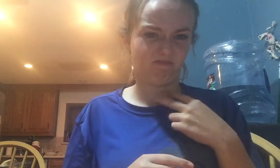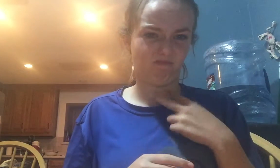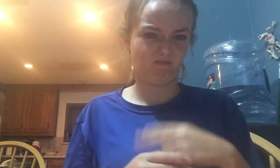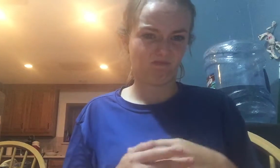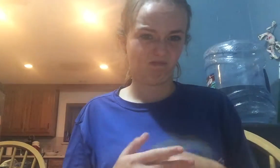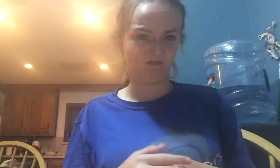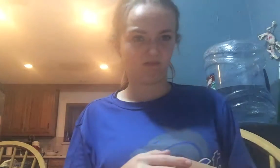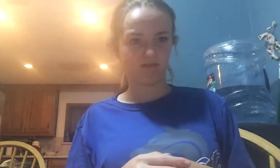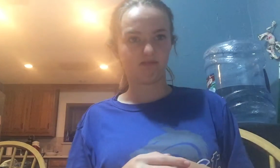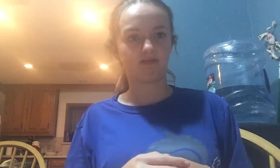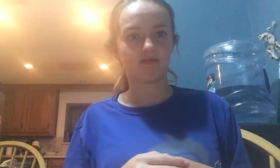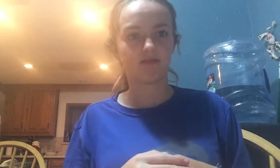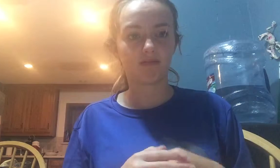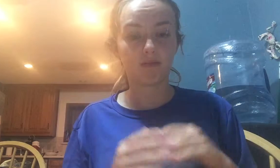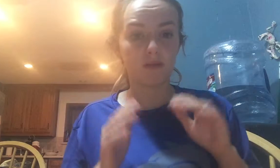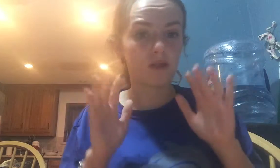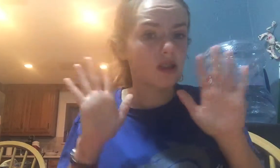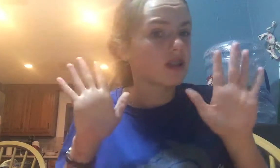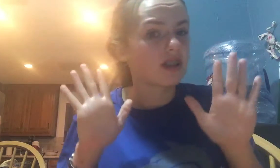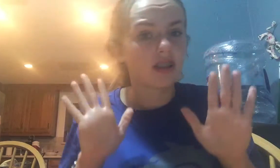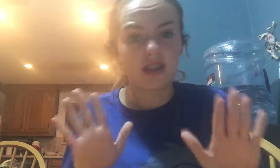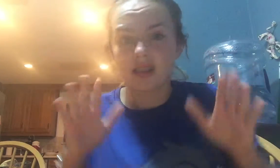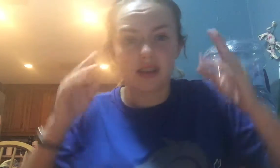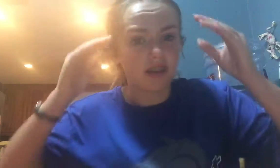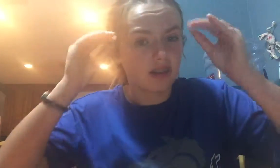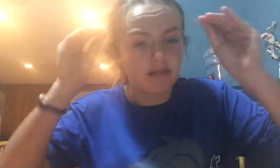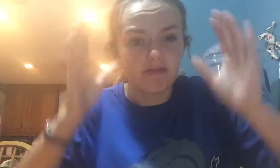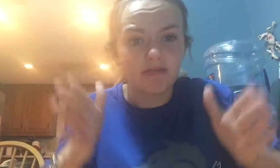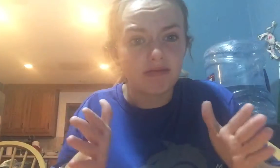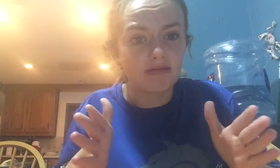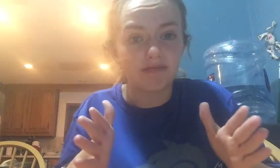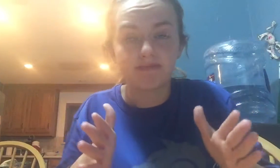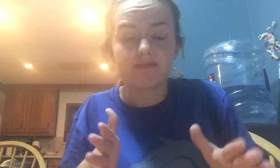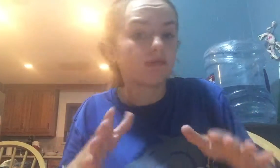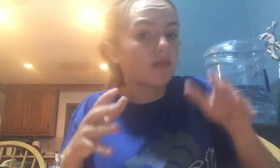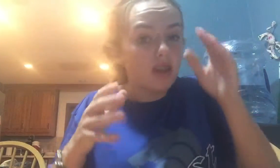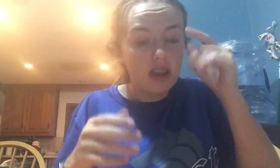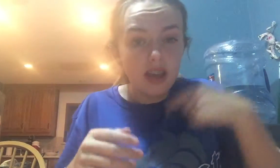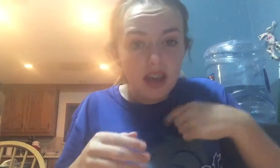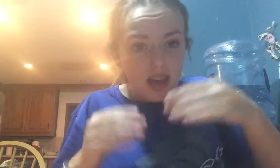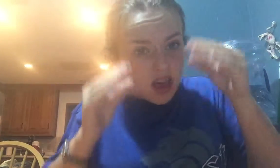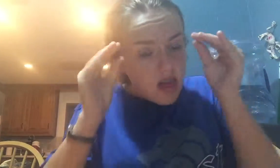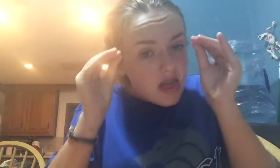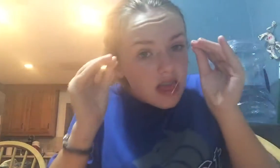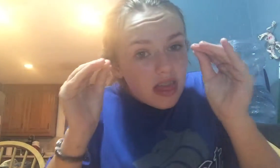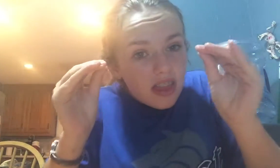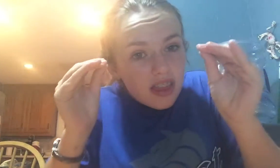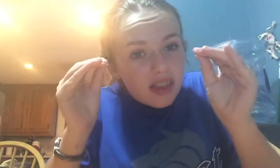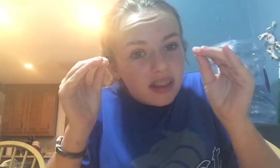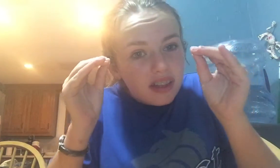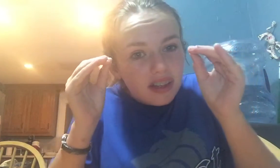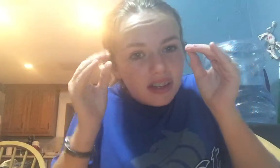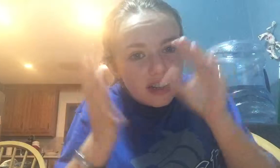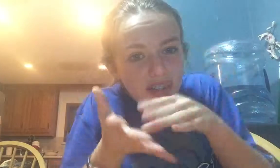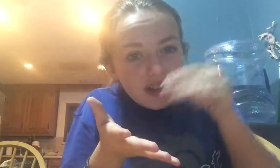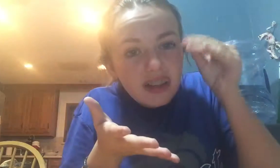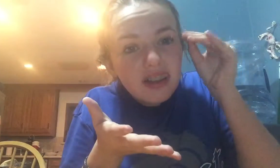Oh, gosh, she was such a wonderful teacher. Oh, we learned and learned